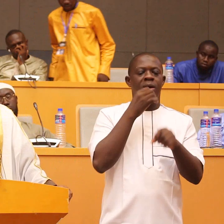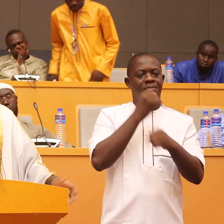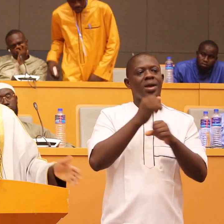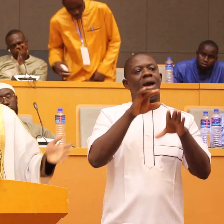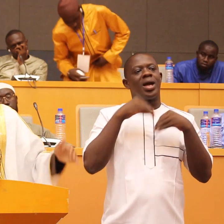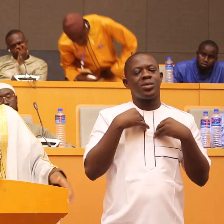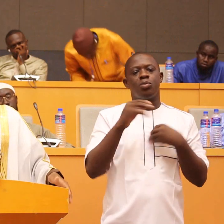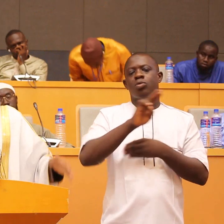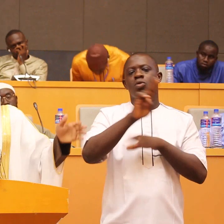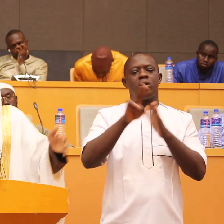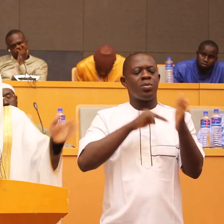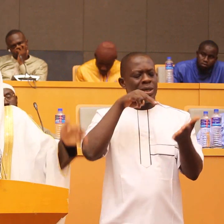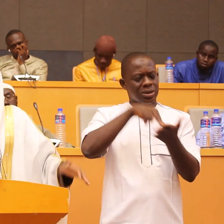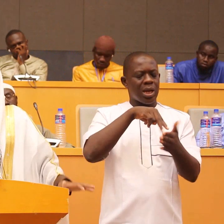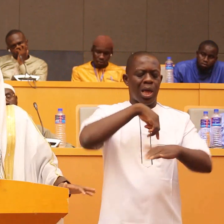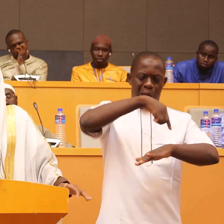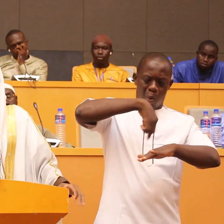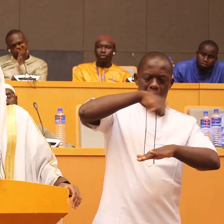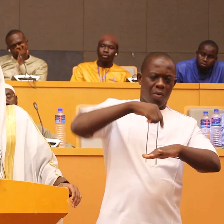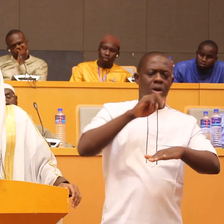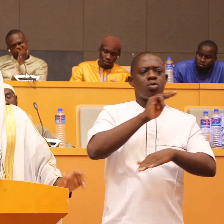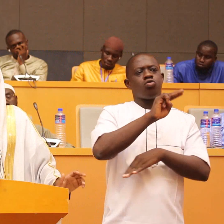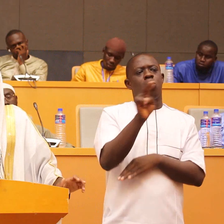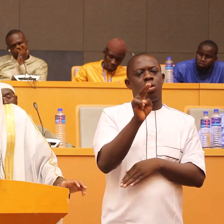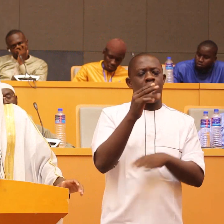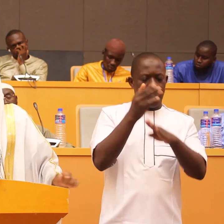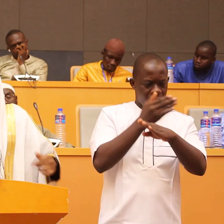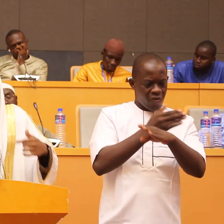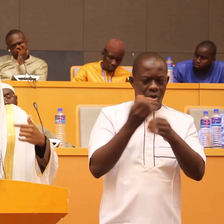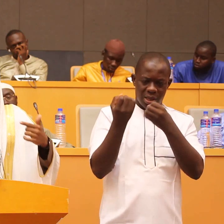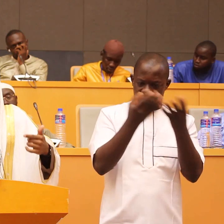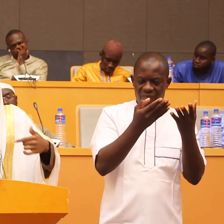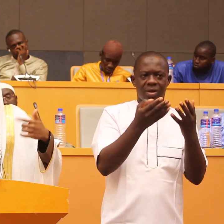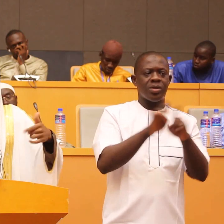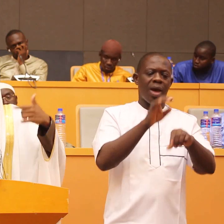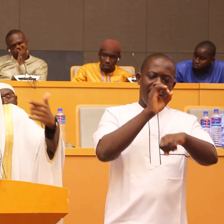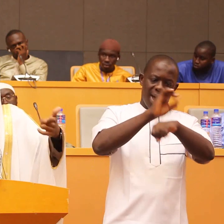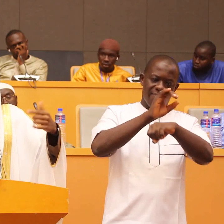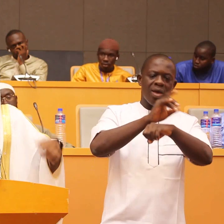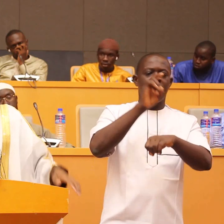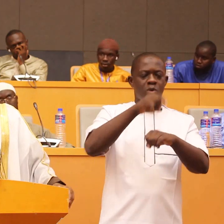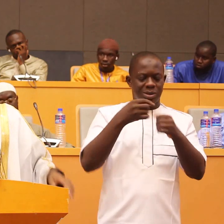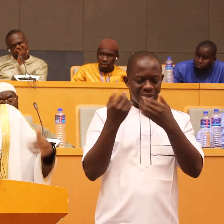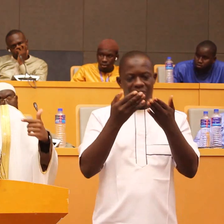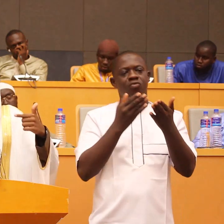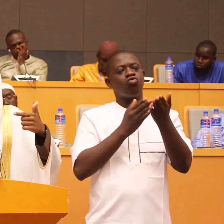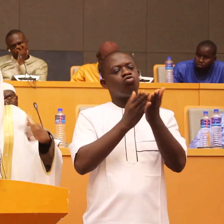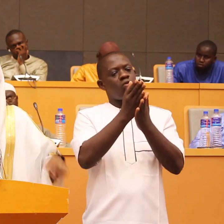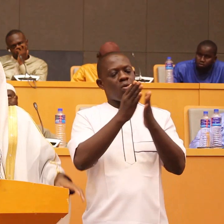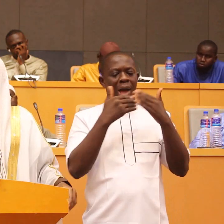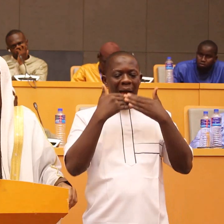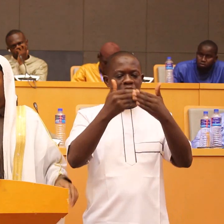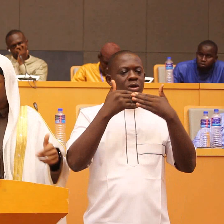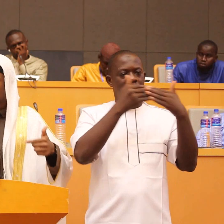no need to stand there for one hour two hours no before giving dawah you have to give it through your actions let them